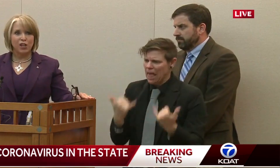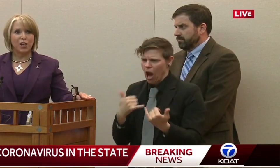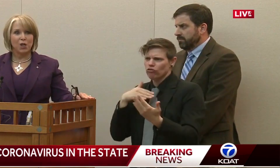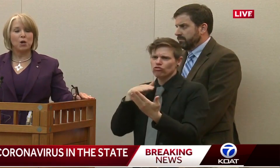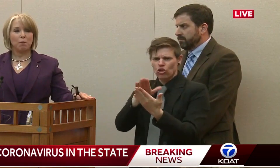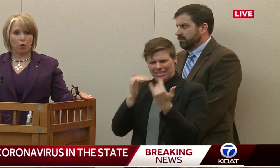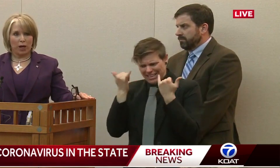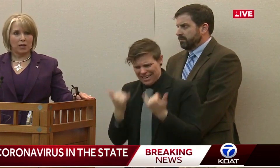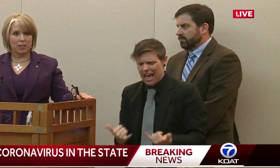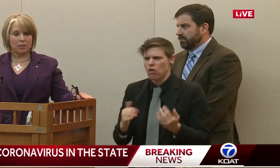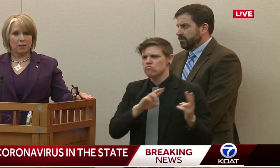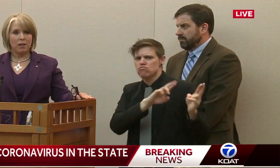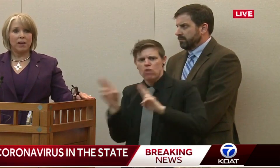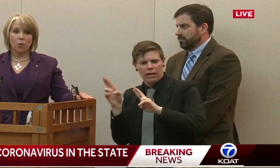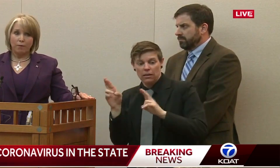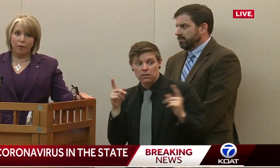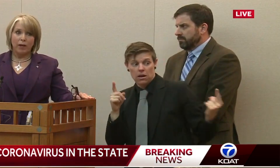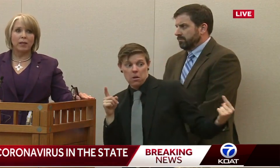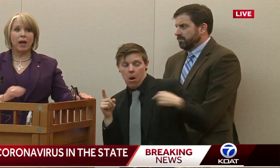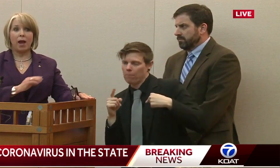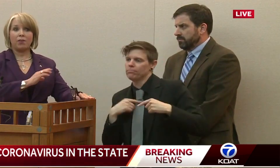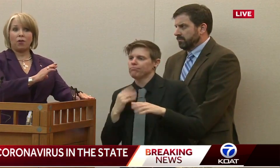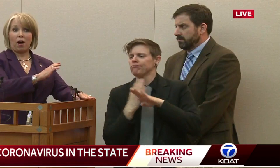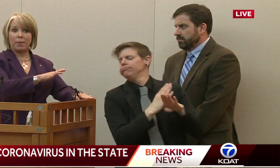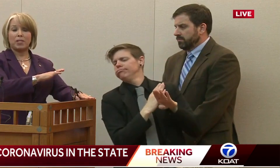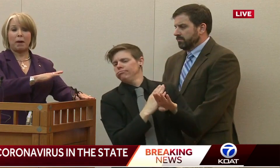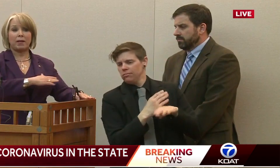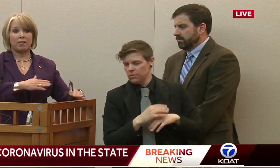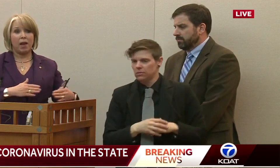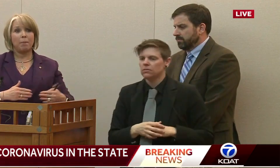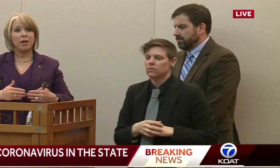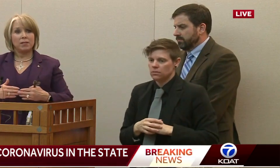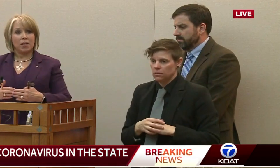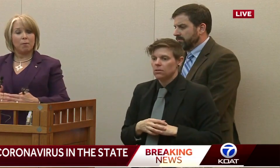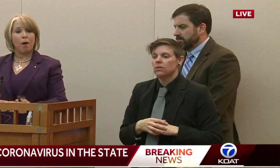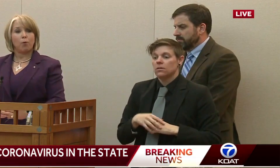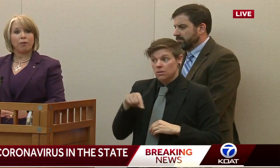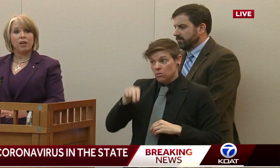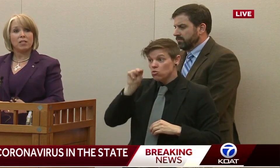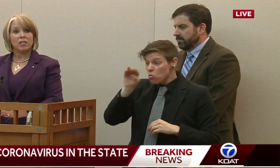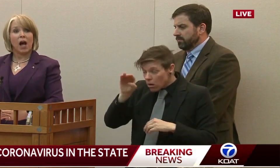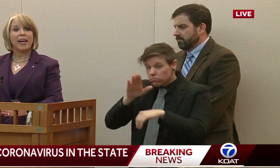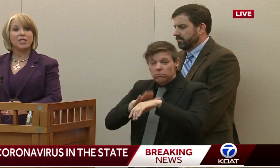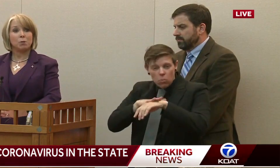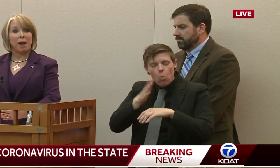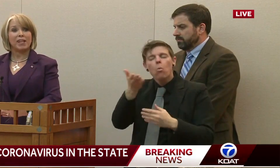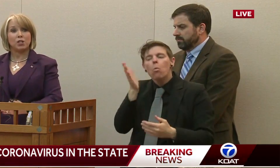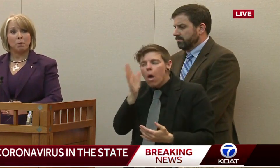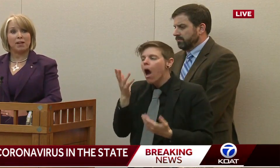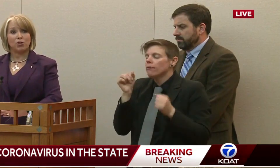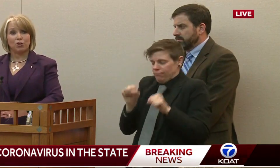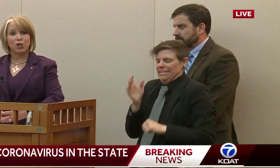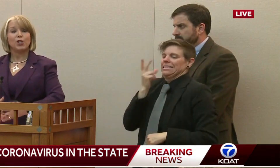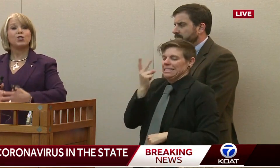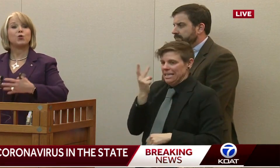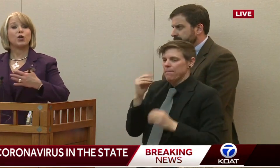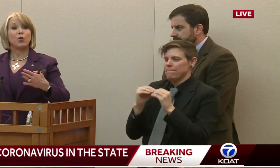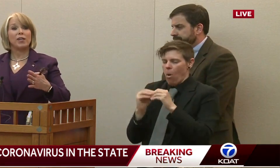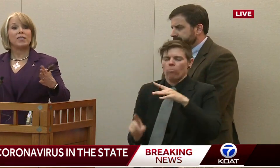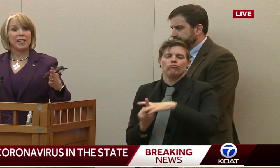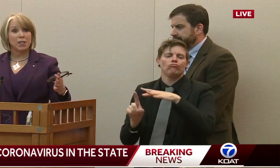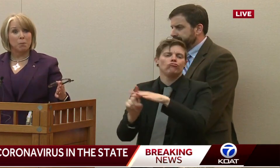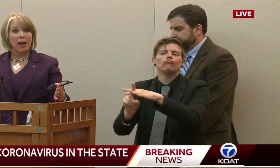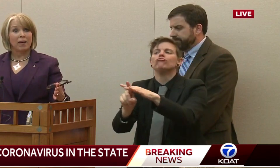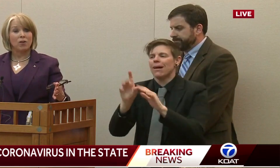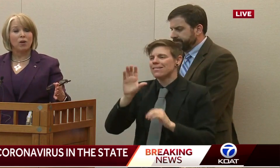will see more cases. New quite frankly, as I'm expecting them to come up with science-based measures to